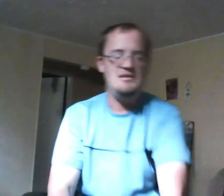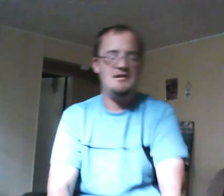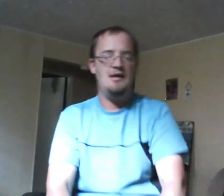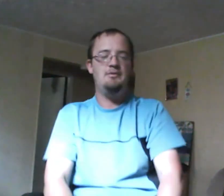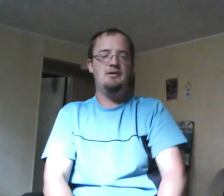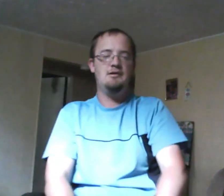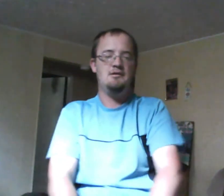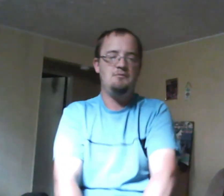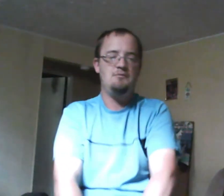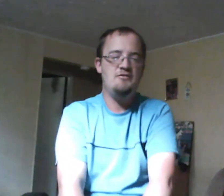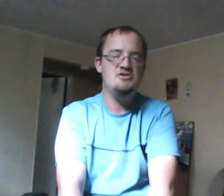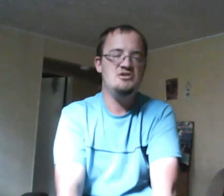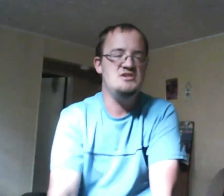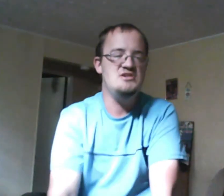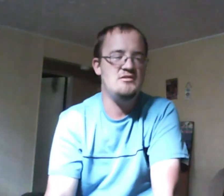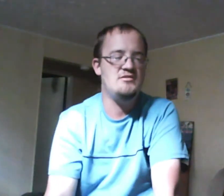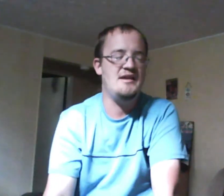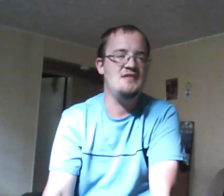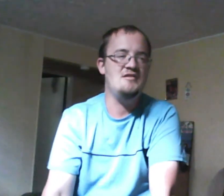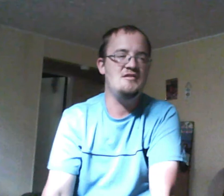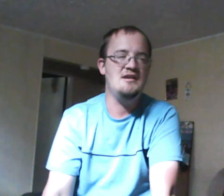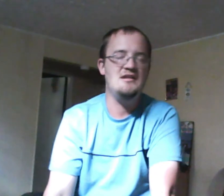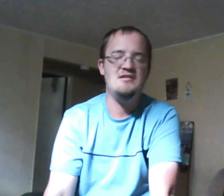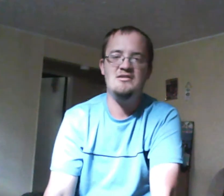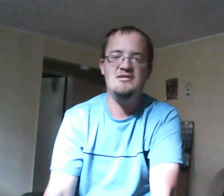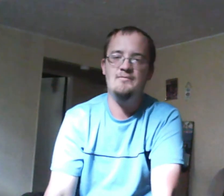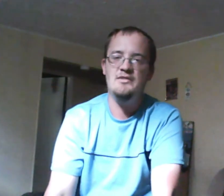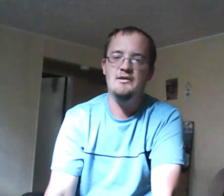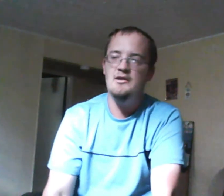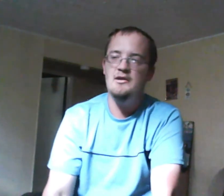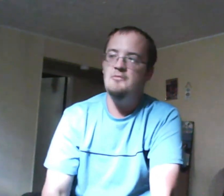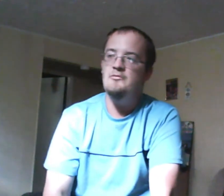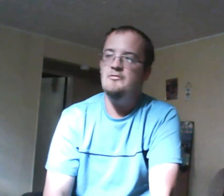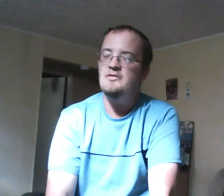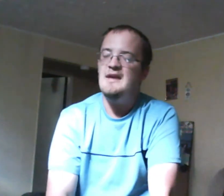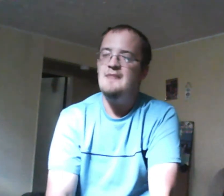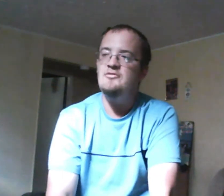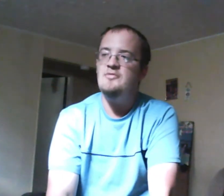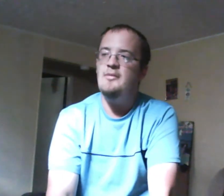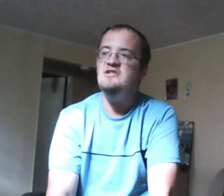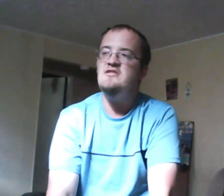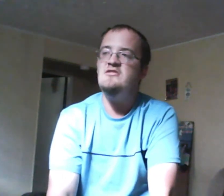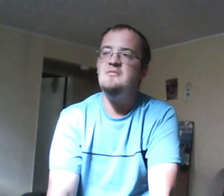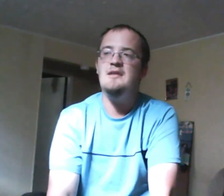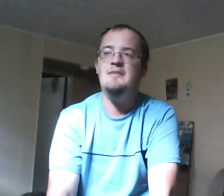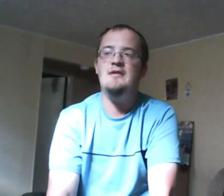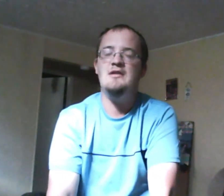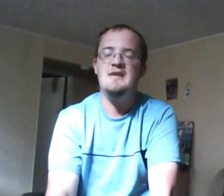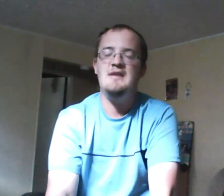but unfortunately she was tied down to Sig in a sense Cam apologizes to Maya about his behavior and